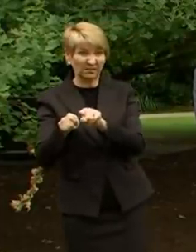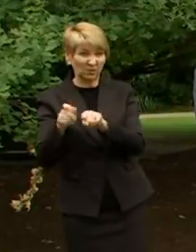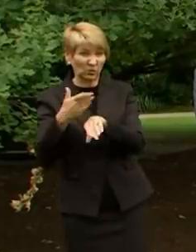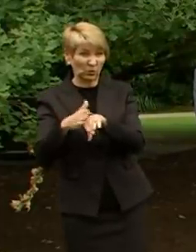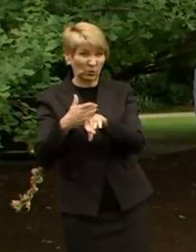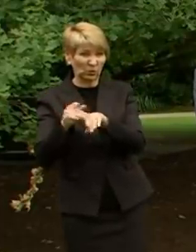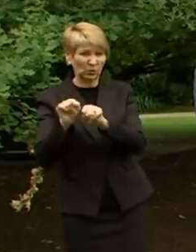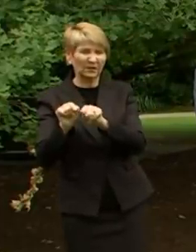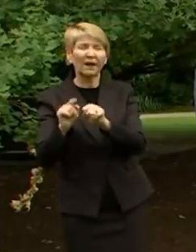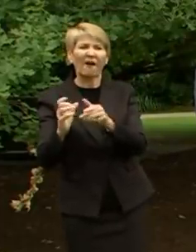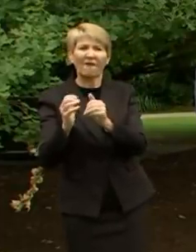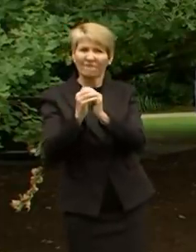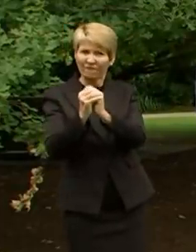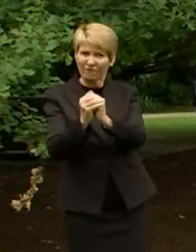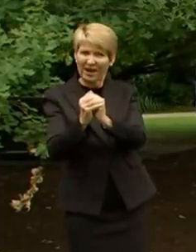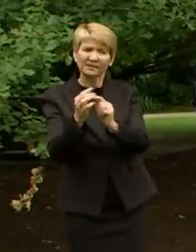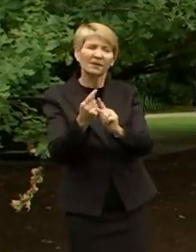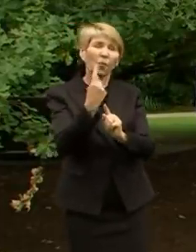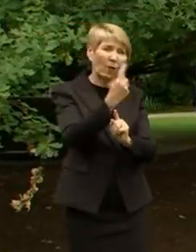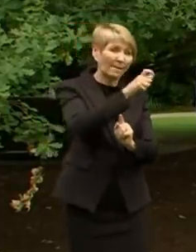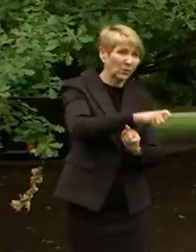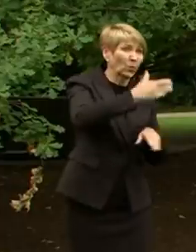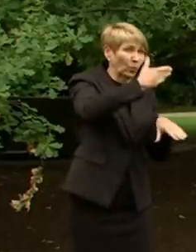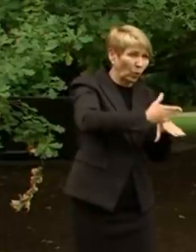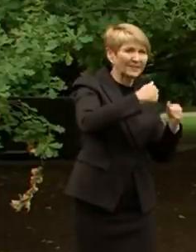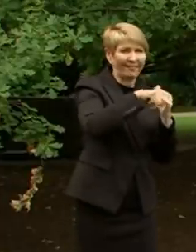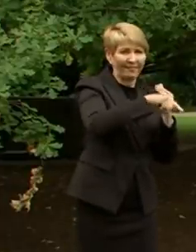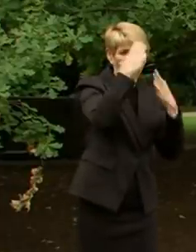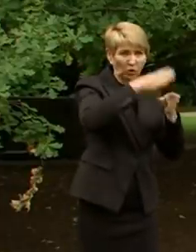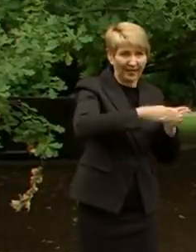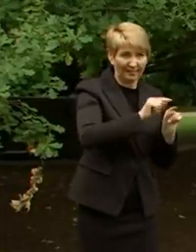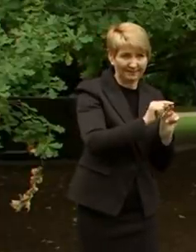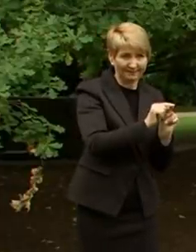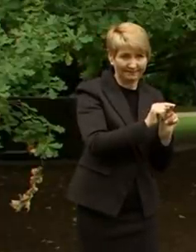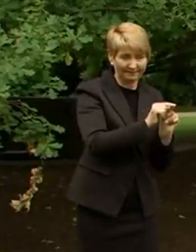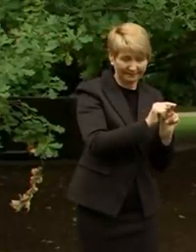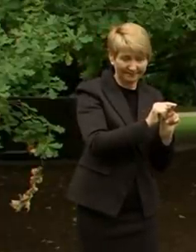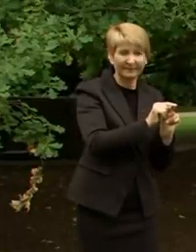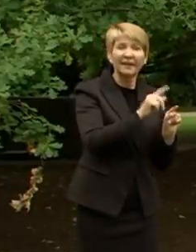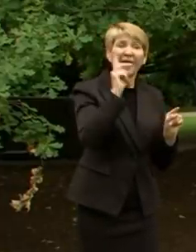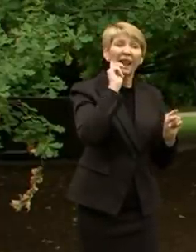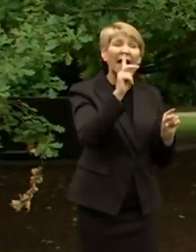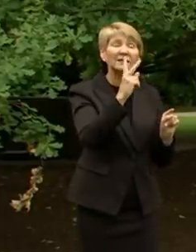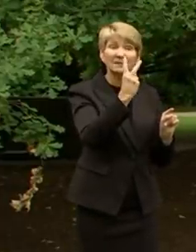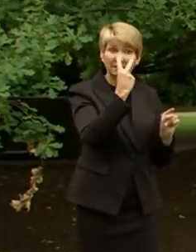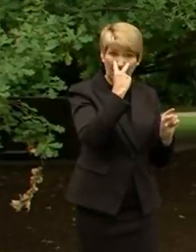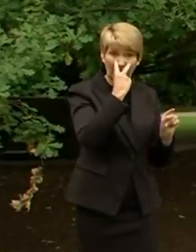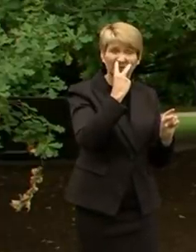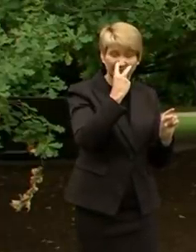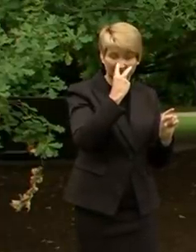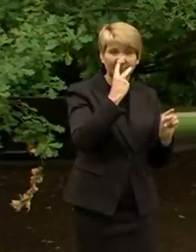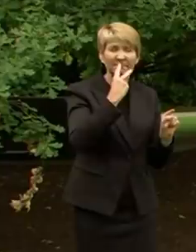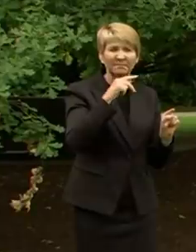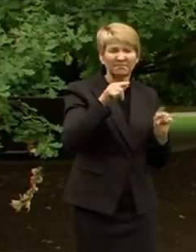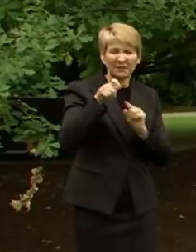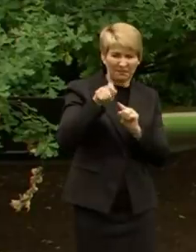contact, a friend of one of the Holiday Inn workers. Overnight and within eight hours of that test coming